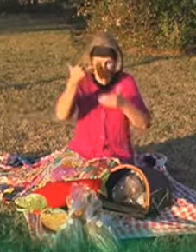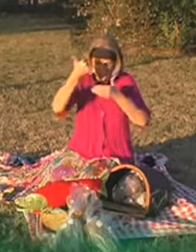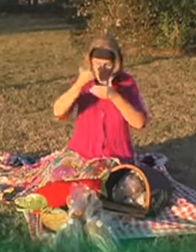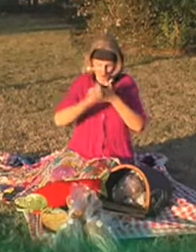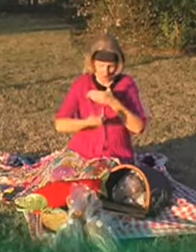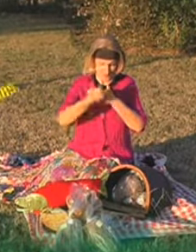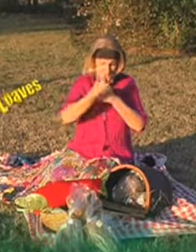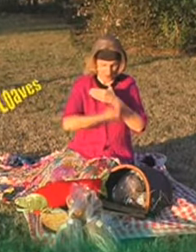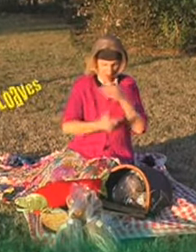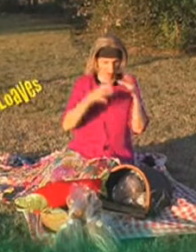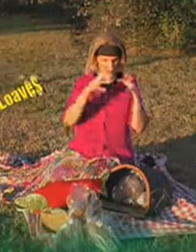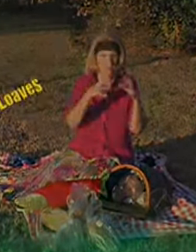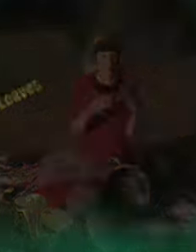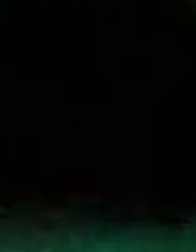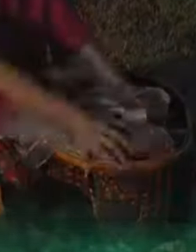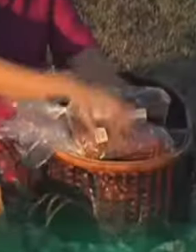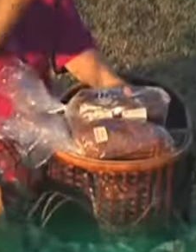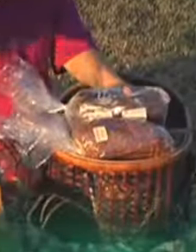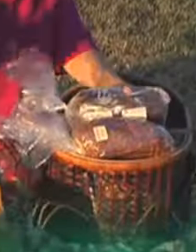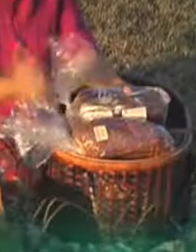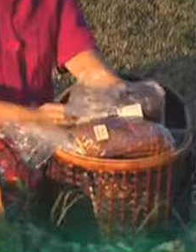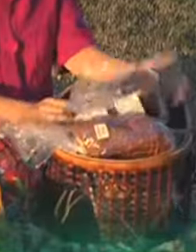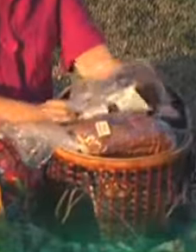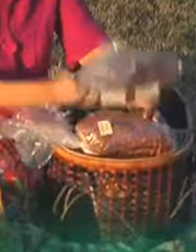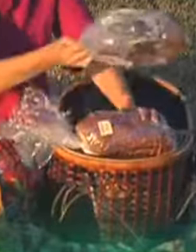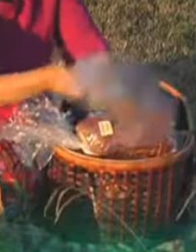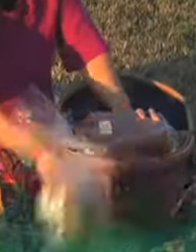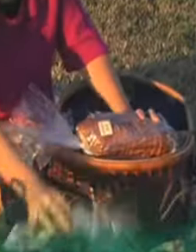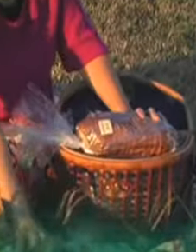five loaves of barley bread.